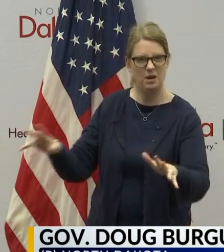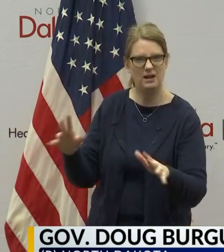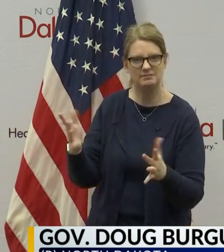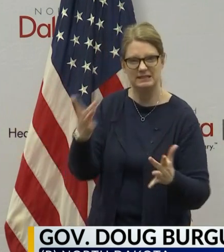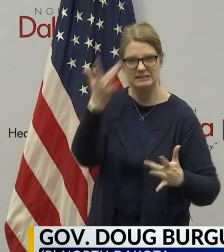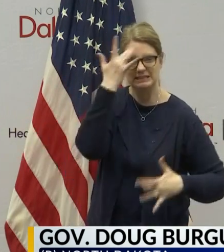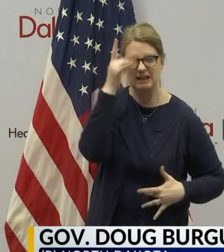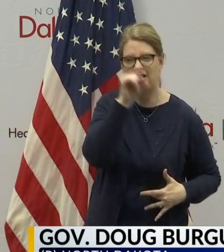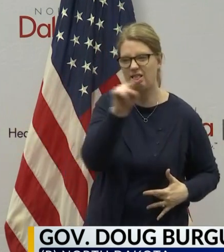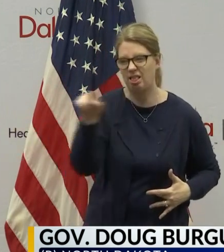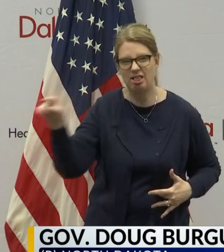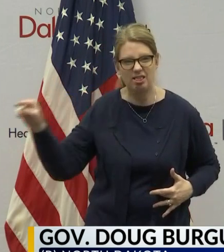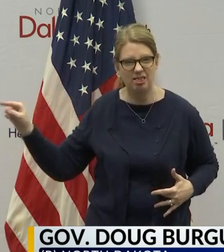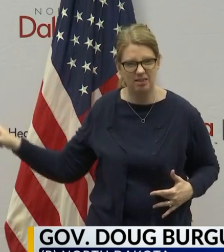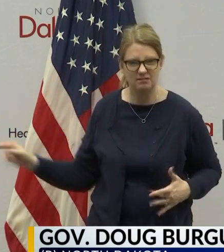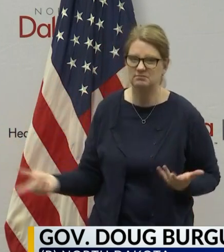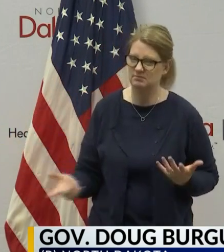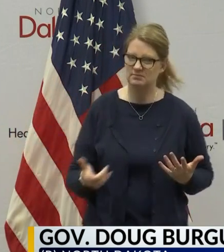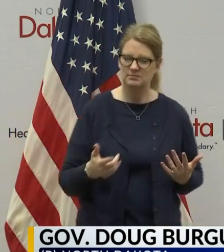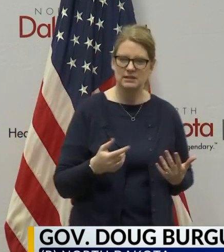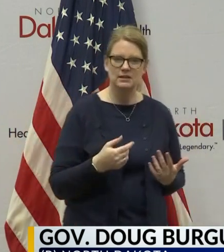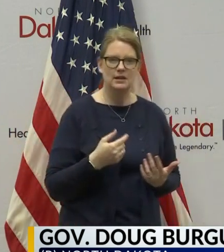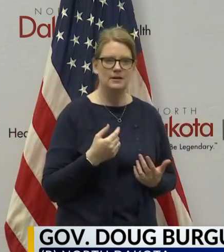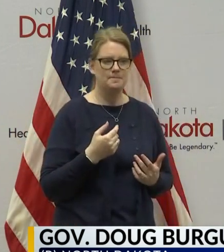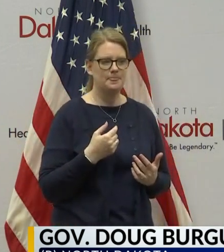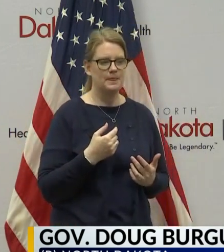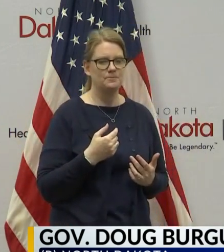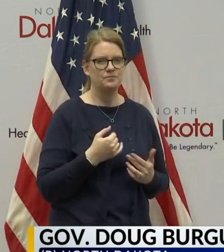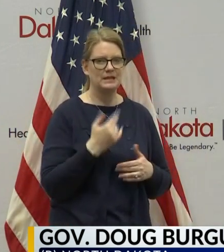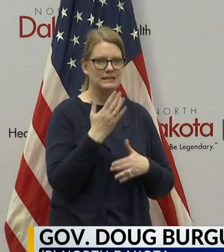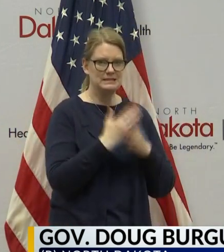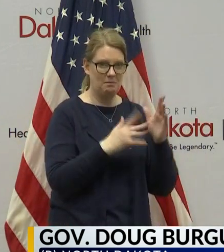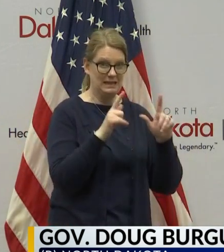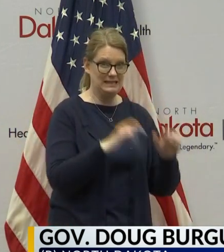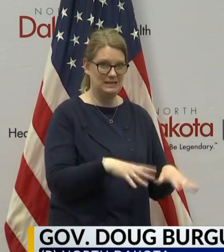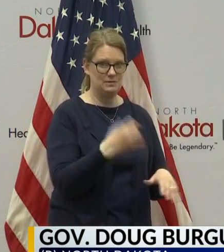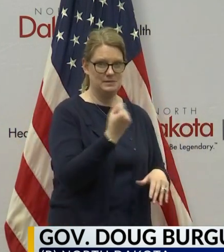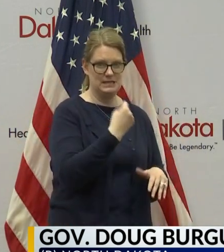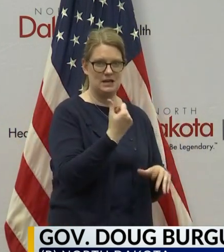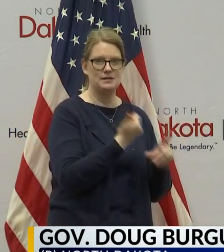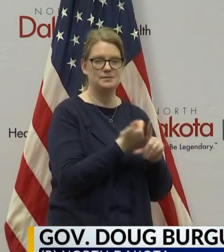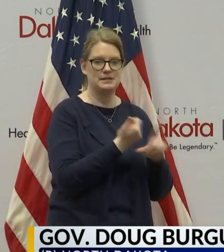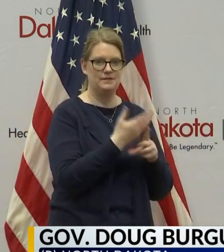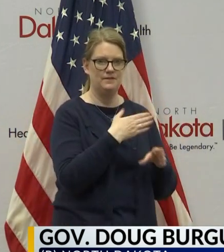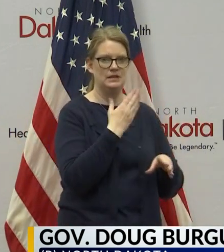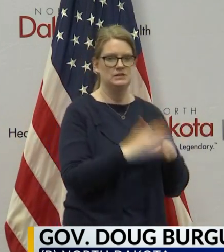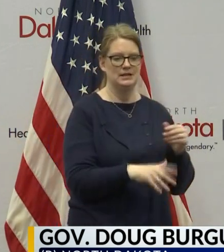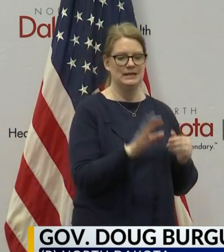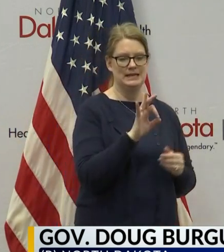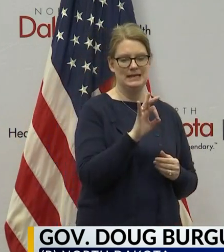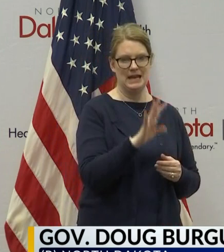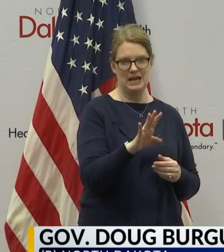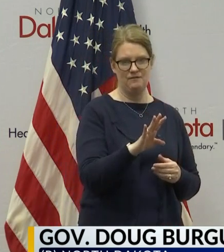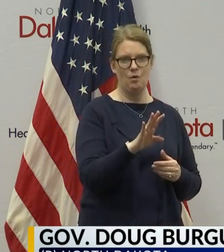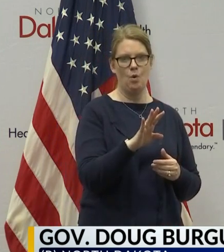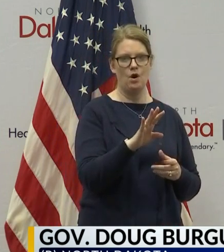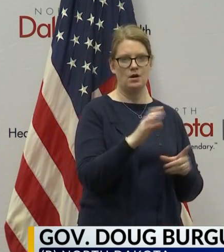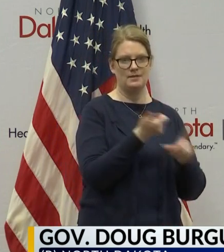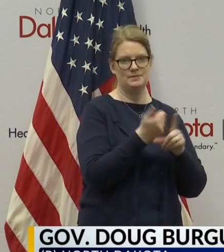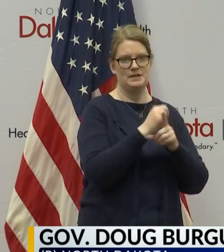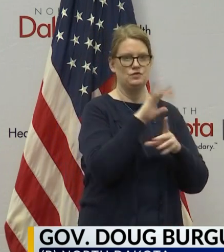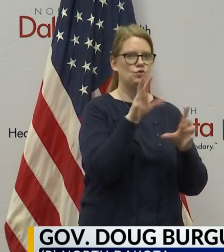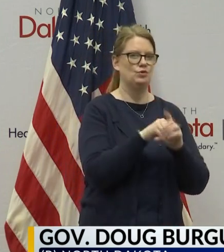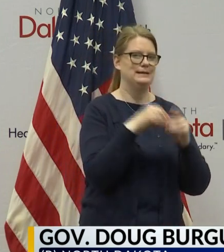those tests from Saturdays have been concluded. 94 of them made it into this morning's